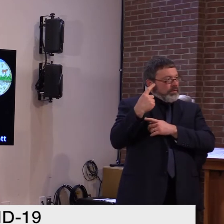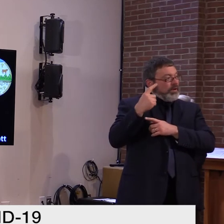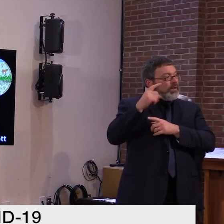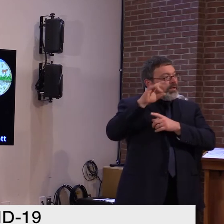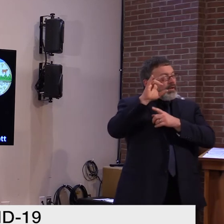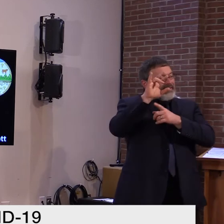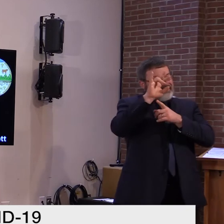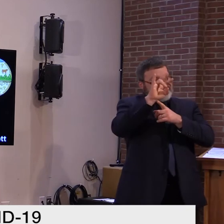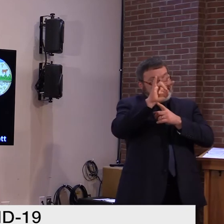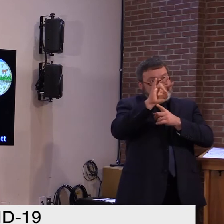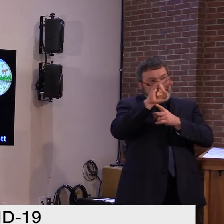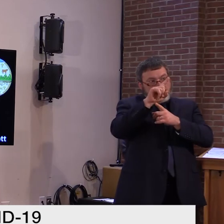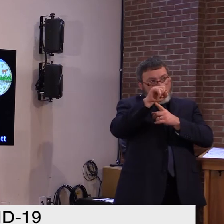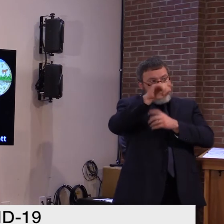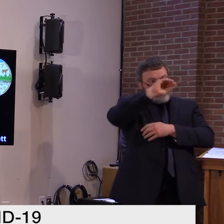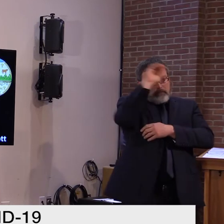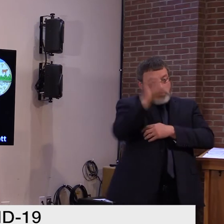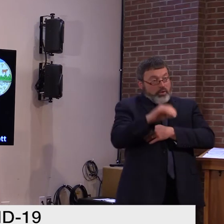71%.